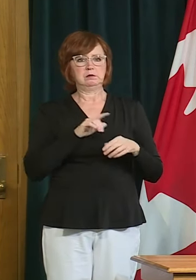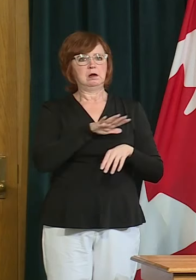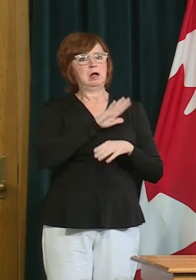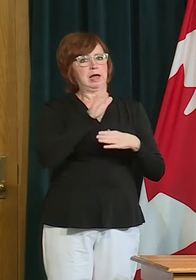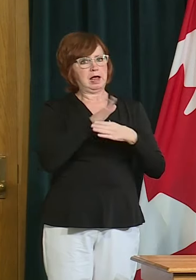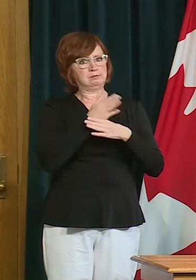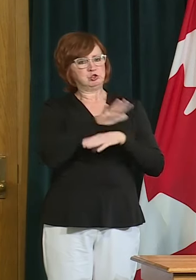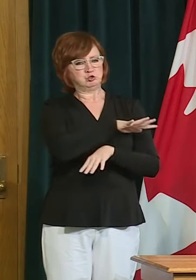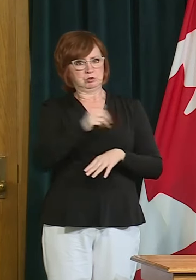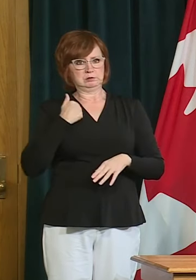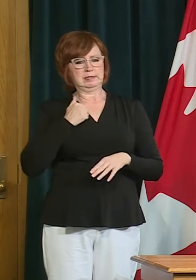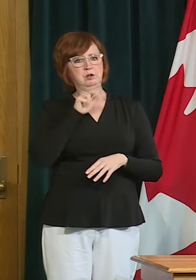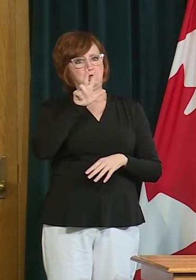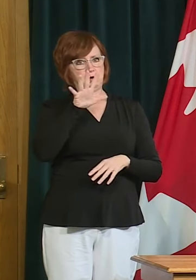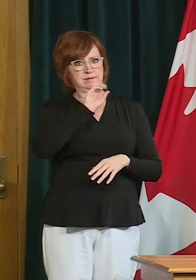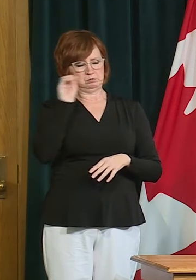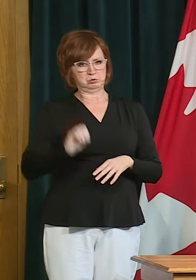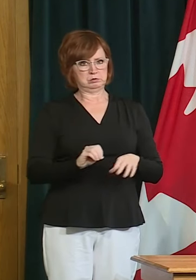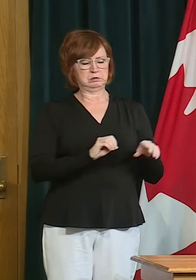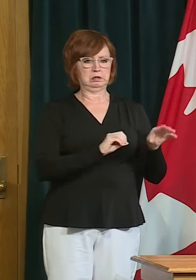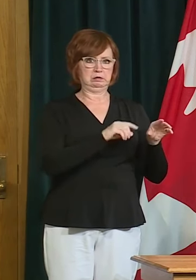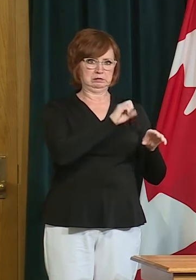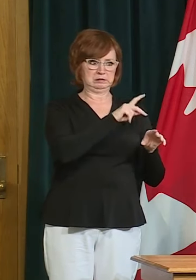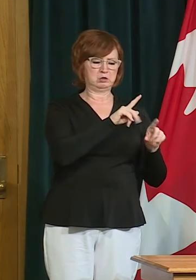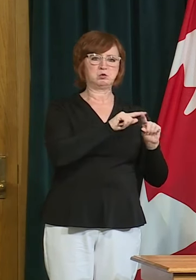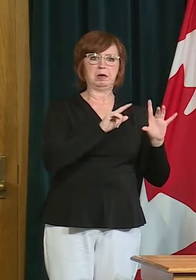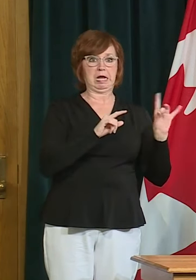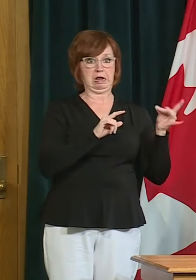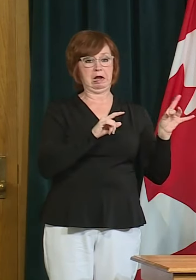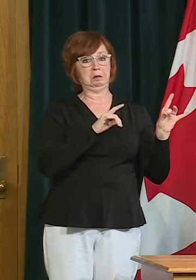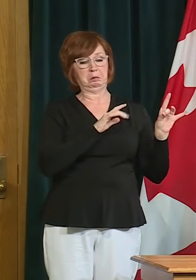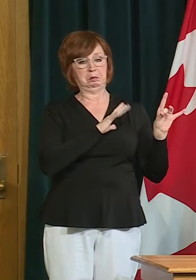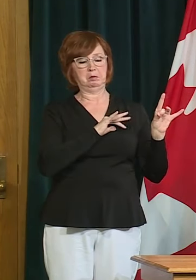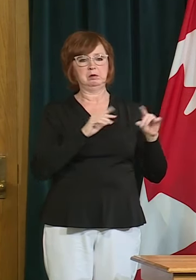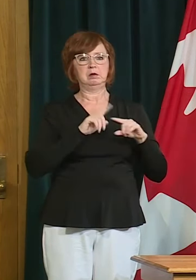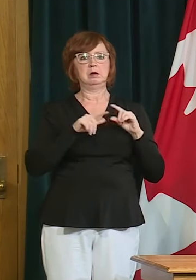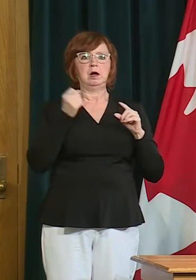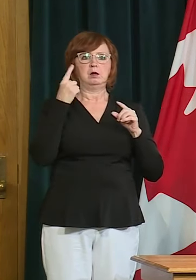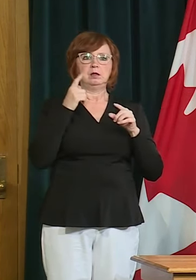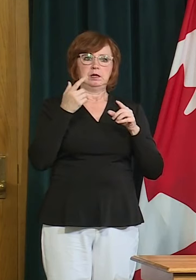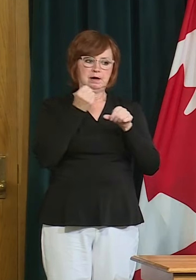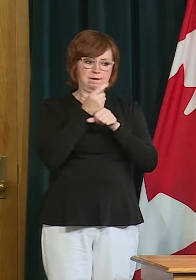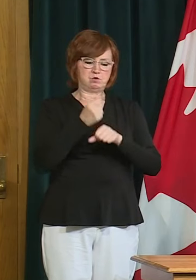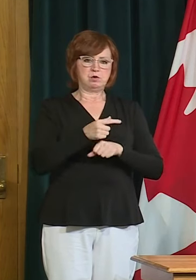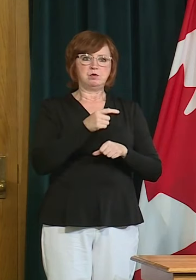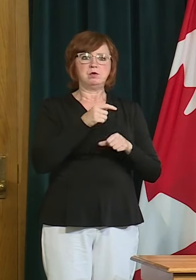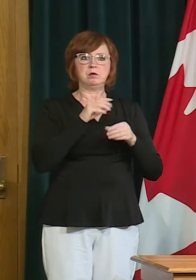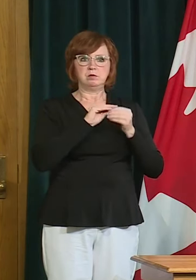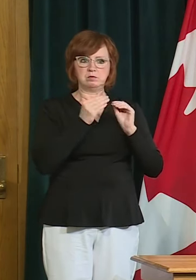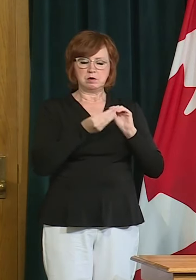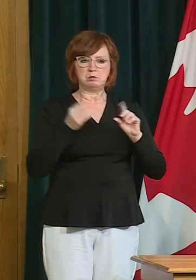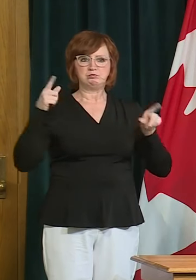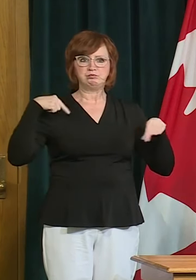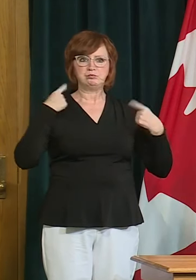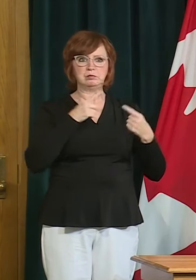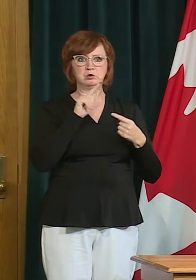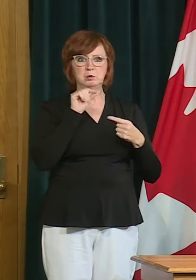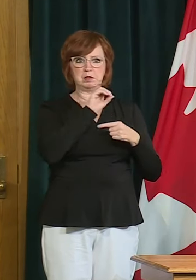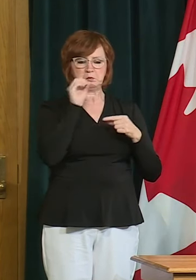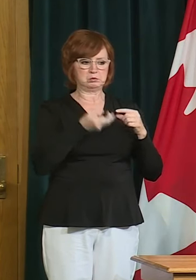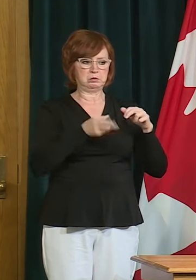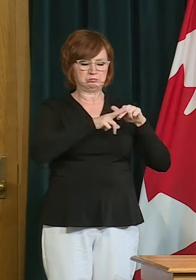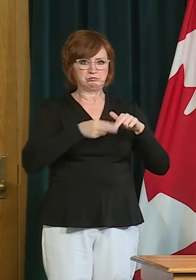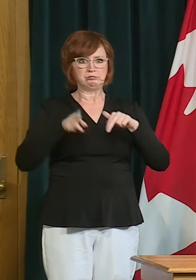Saskatchewan's agricultural manufacturing exports are actually up 20 percent year over year. This is positive. So while